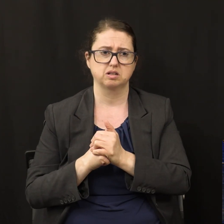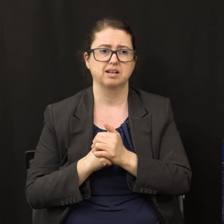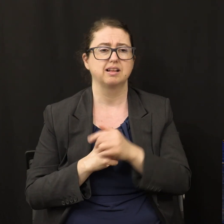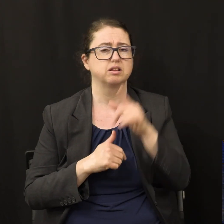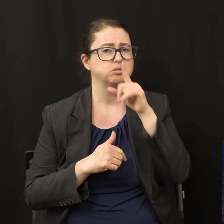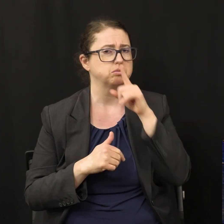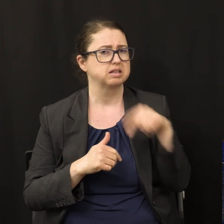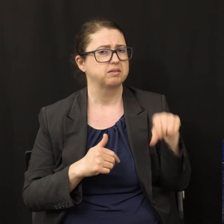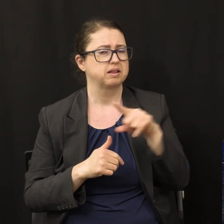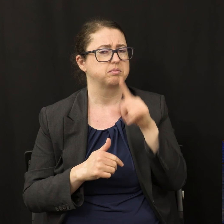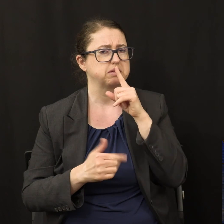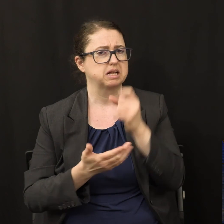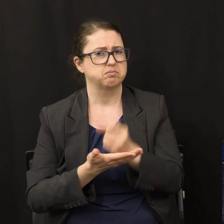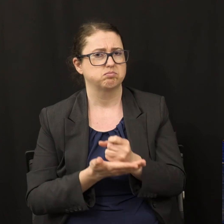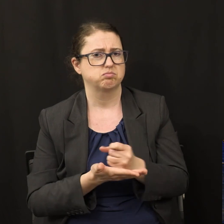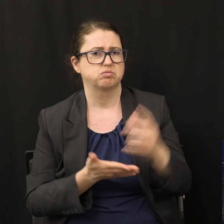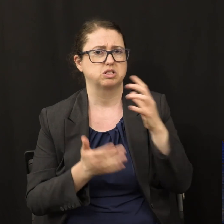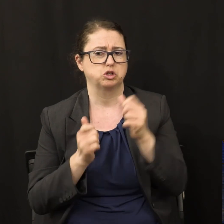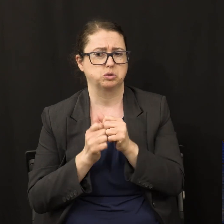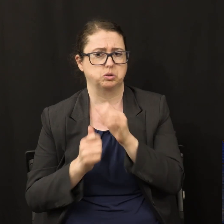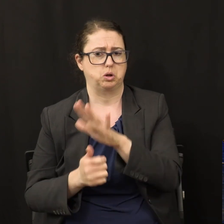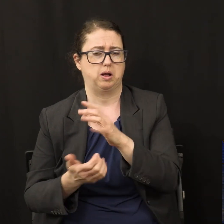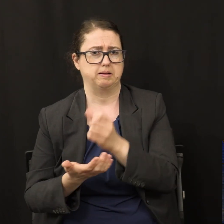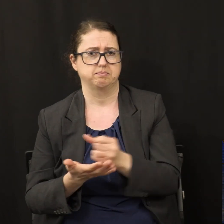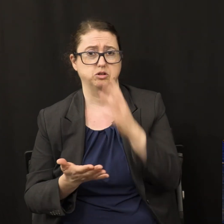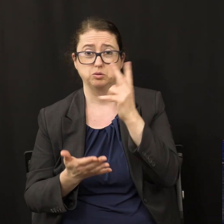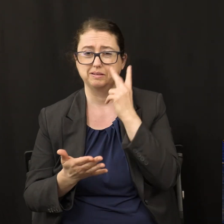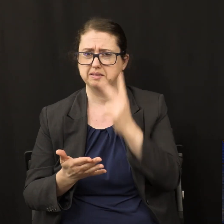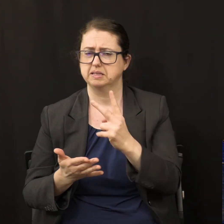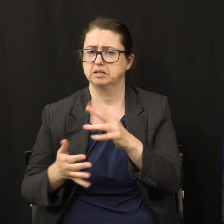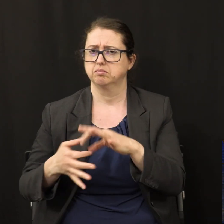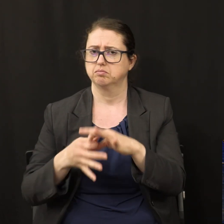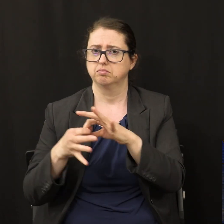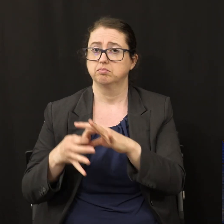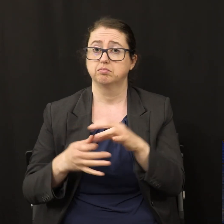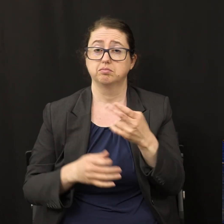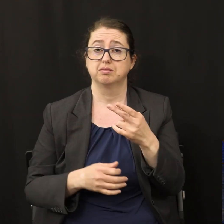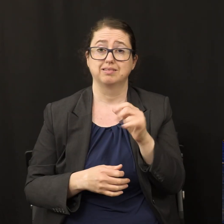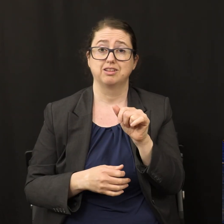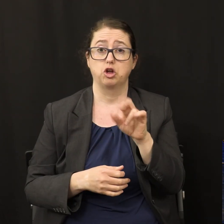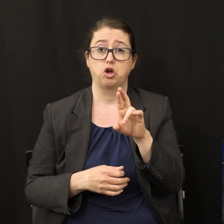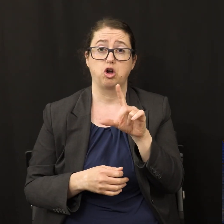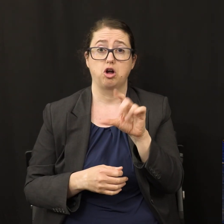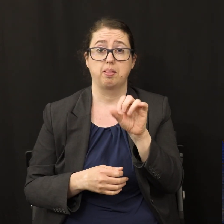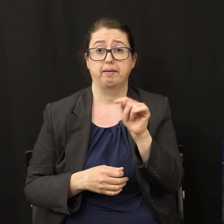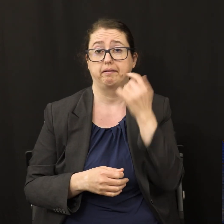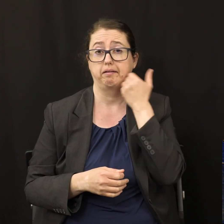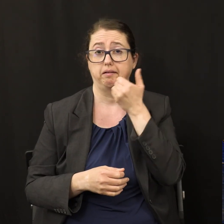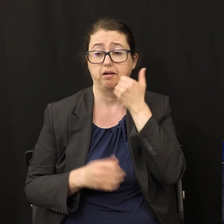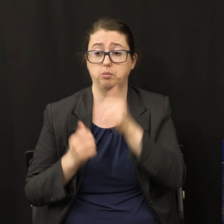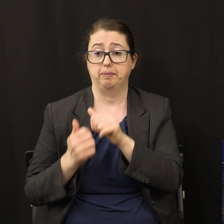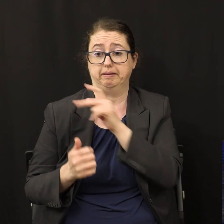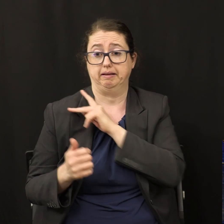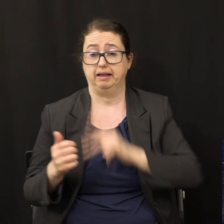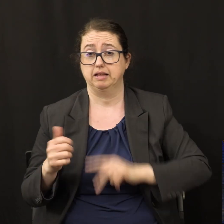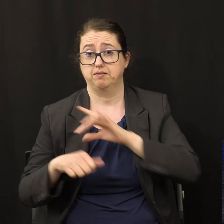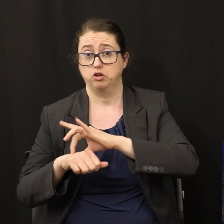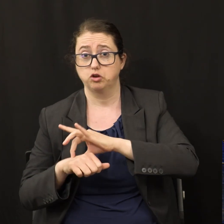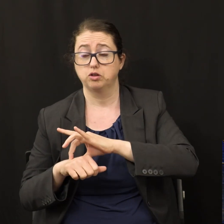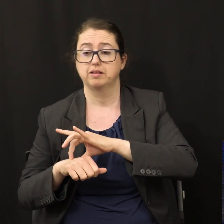abundance of her luxury do you see the union here the harlot with the kings of the earth and the harlot rules over the multitudes